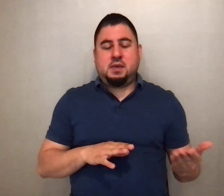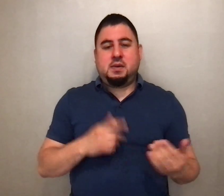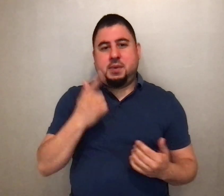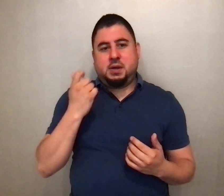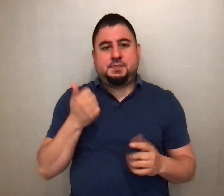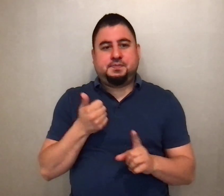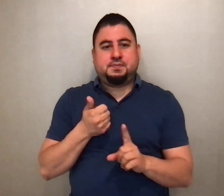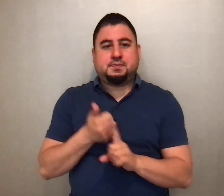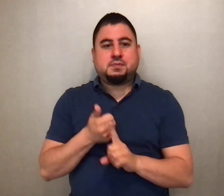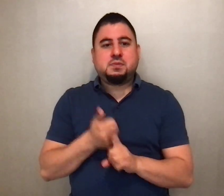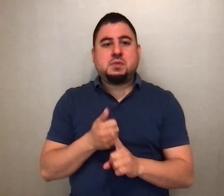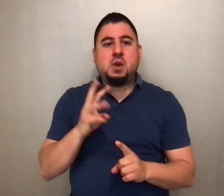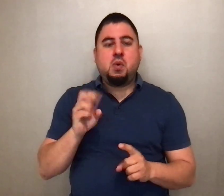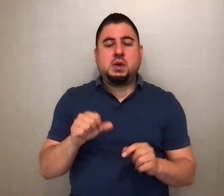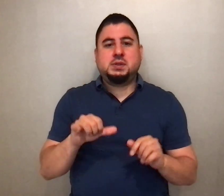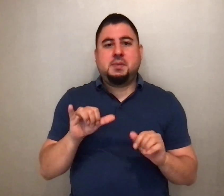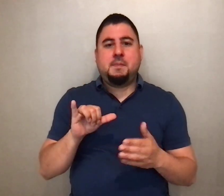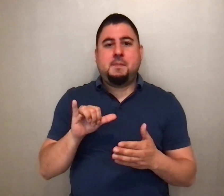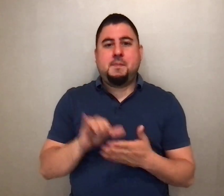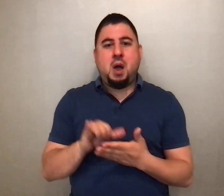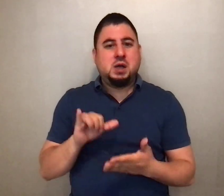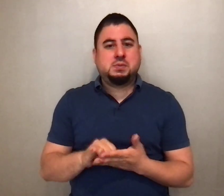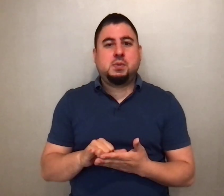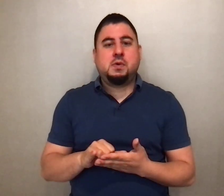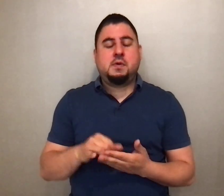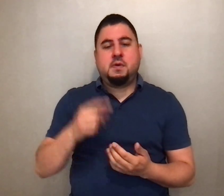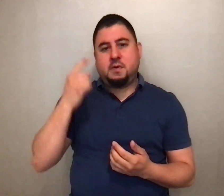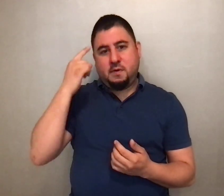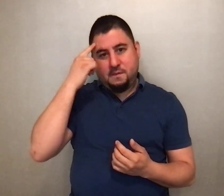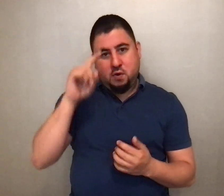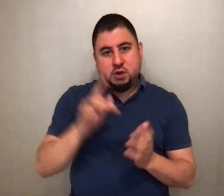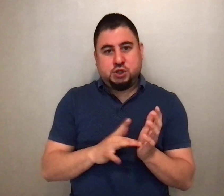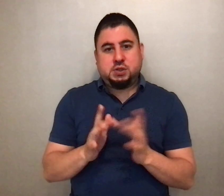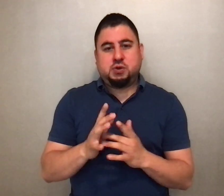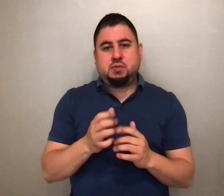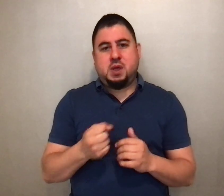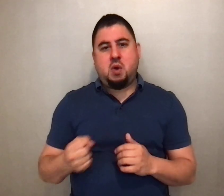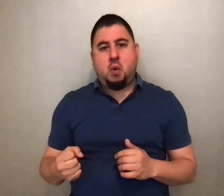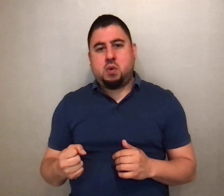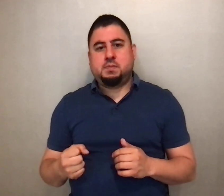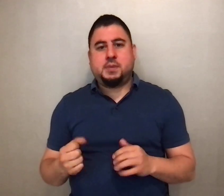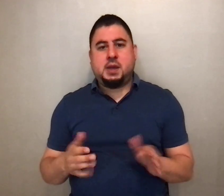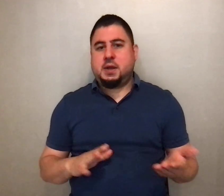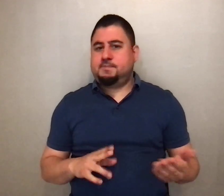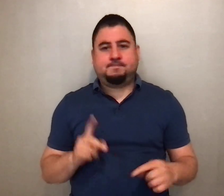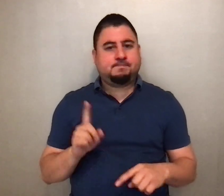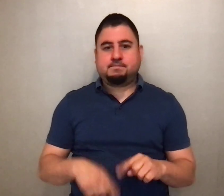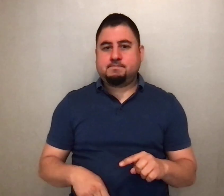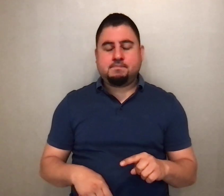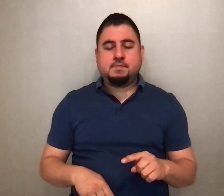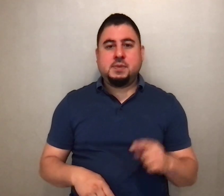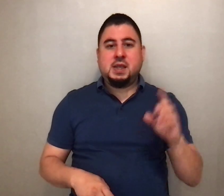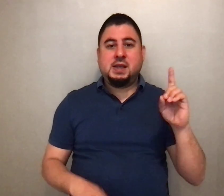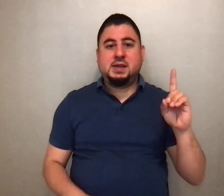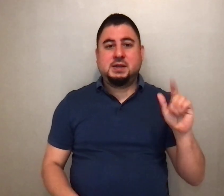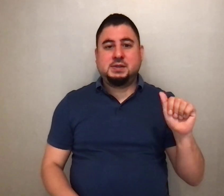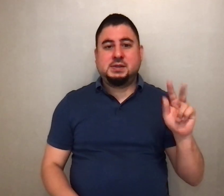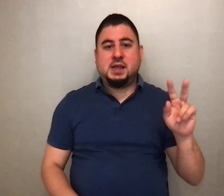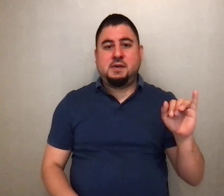was impossible for him to be held by it. For David says of him,